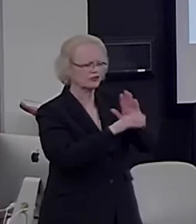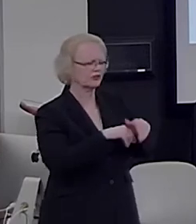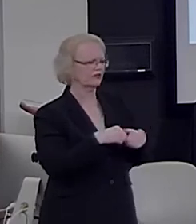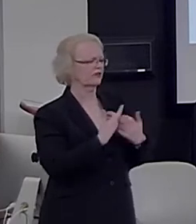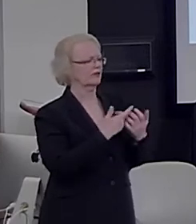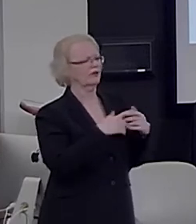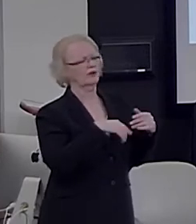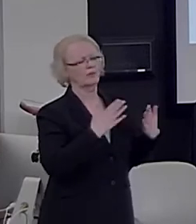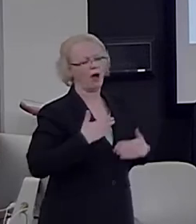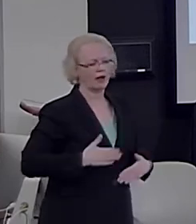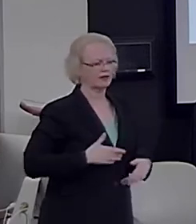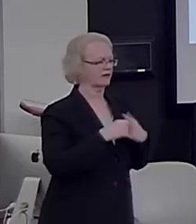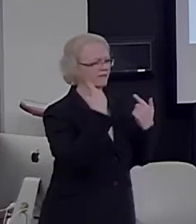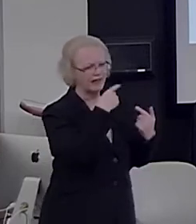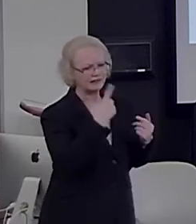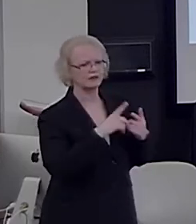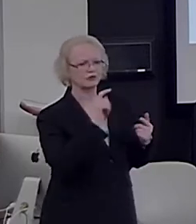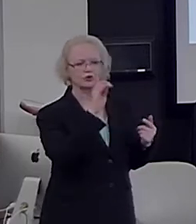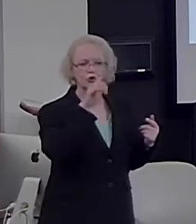tools,